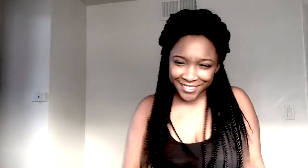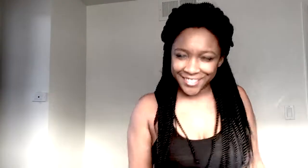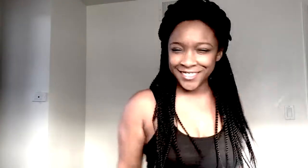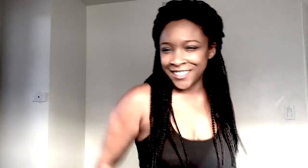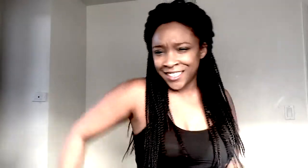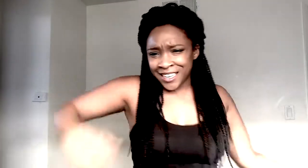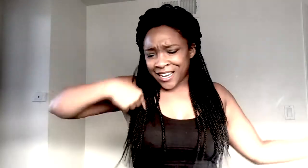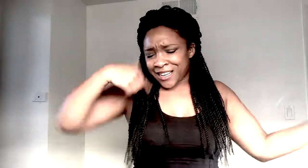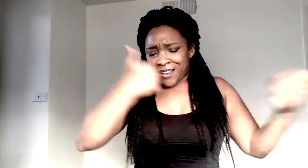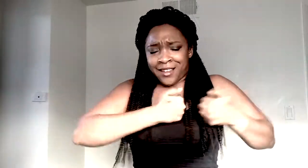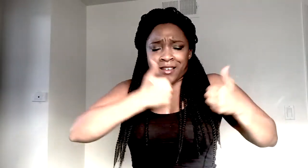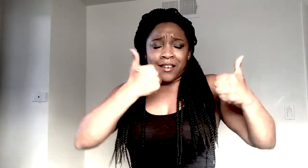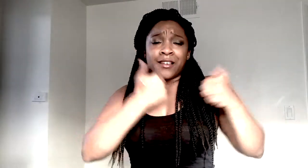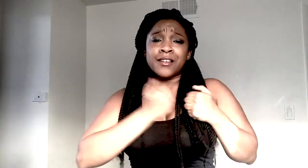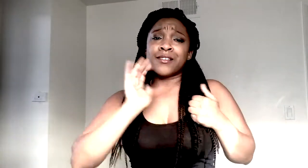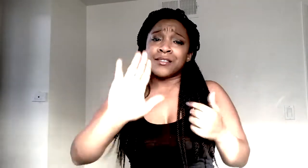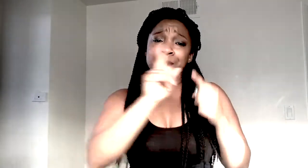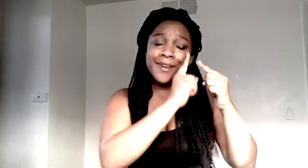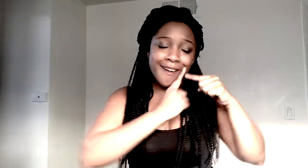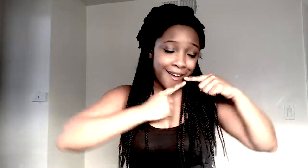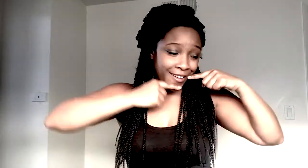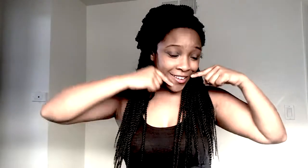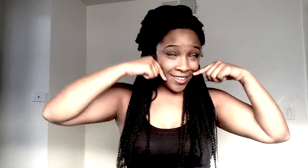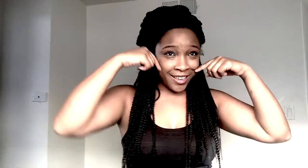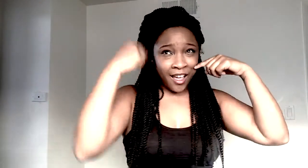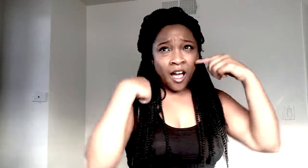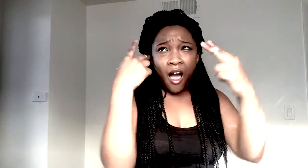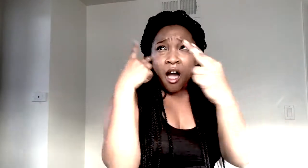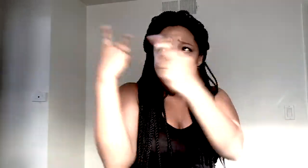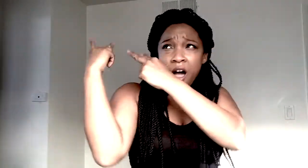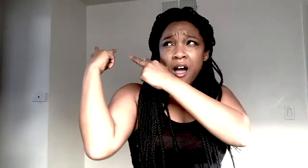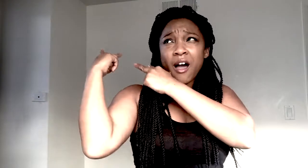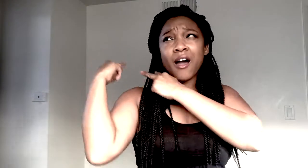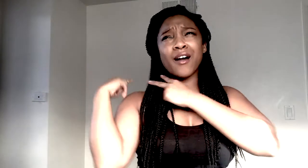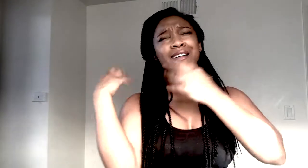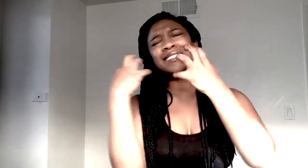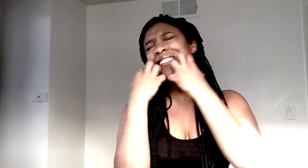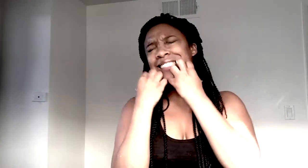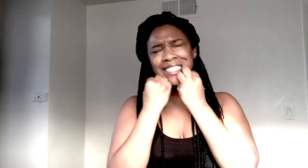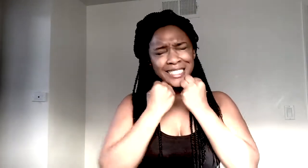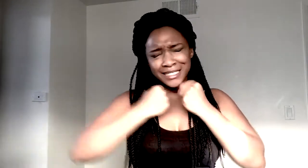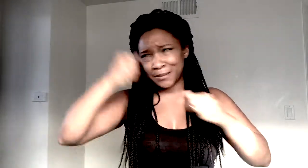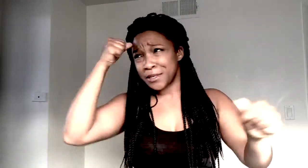Baby, your smile's forever in my mind